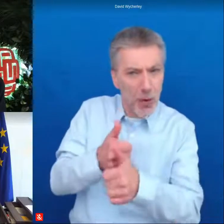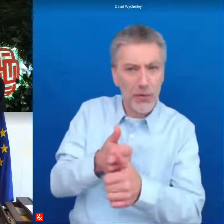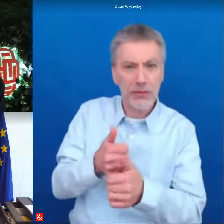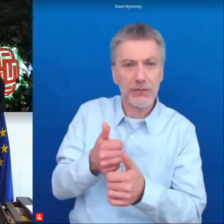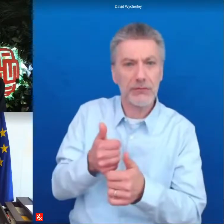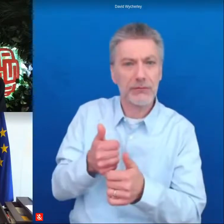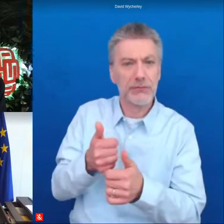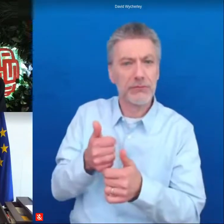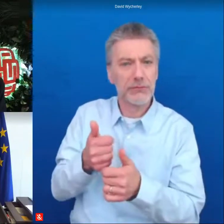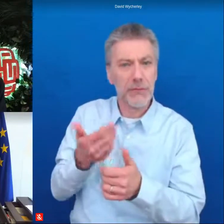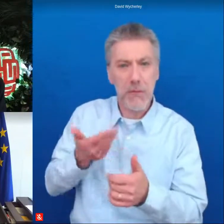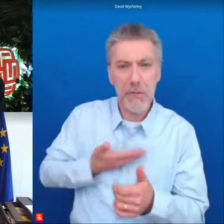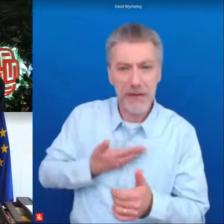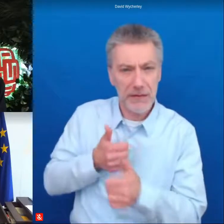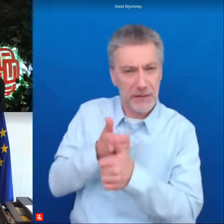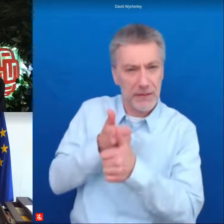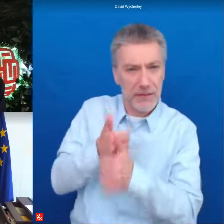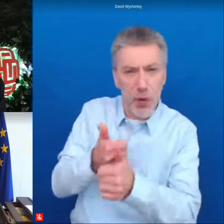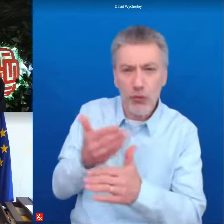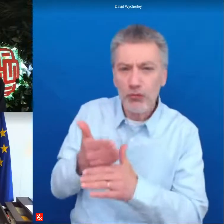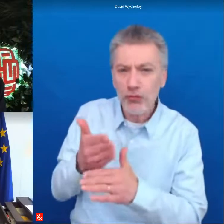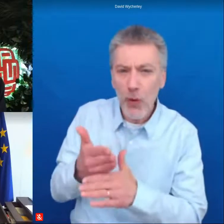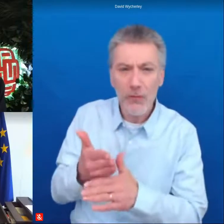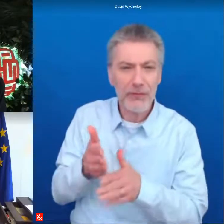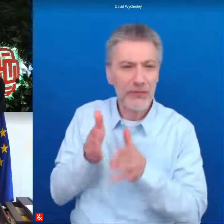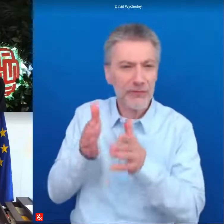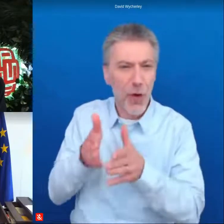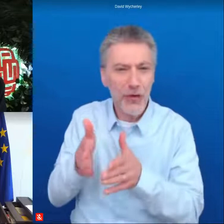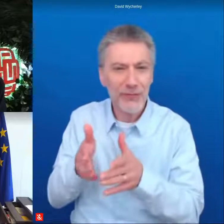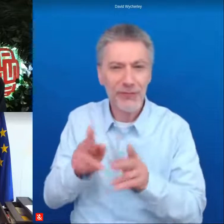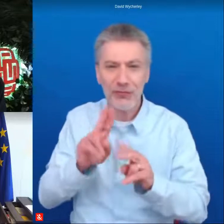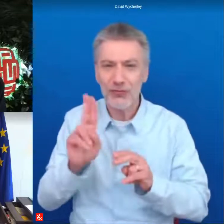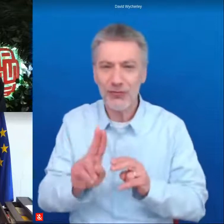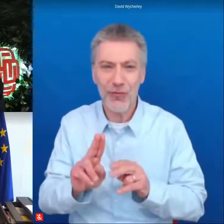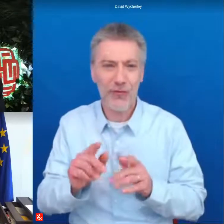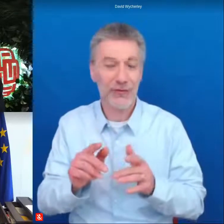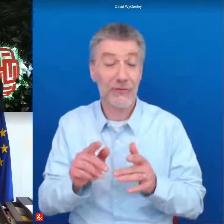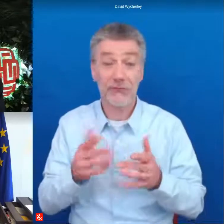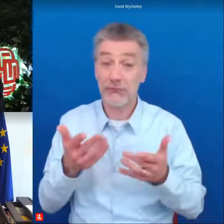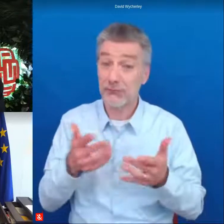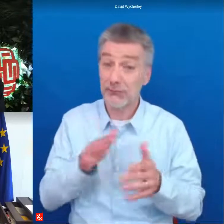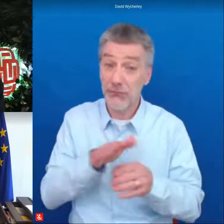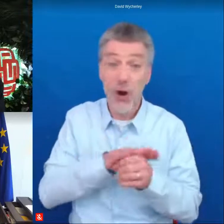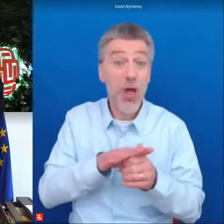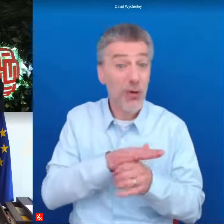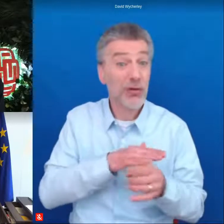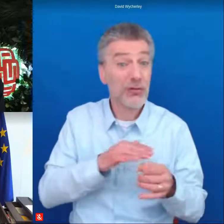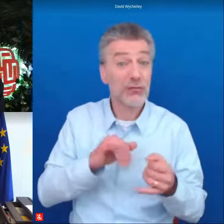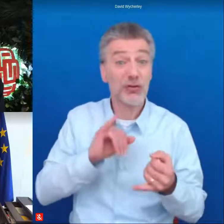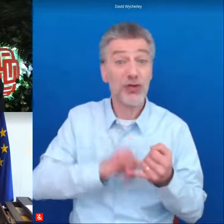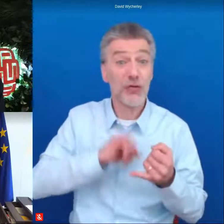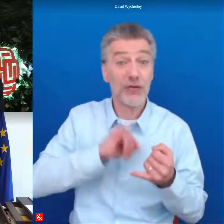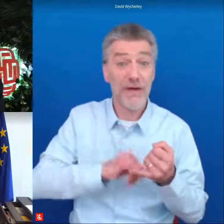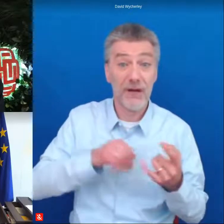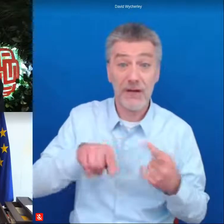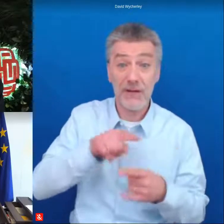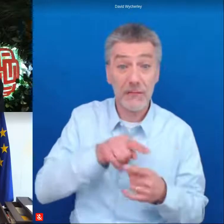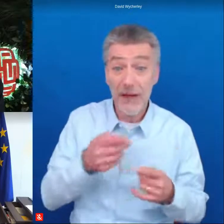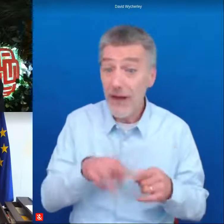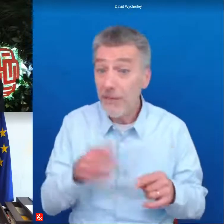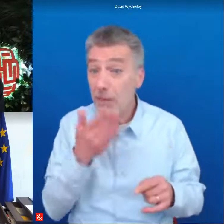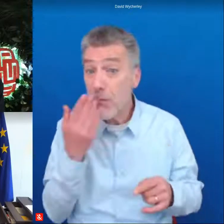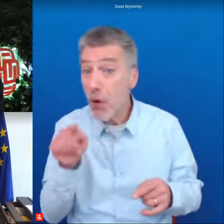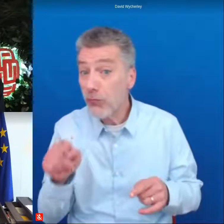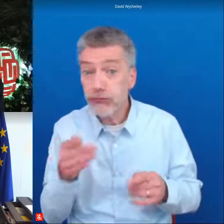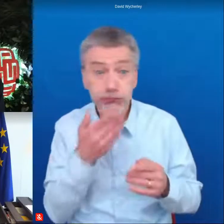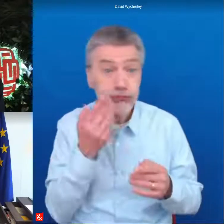hospitals and schools local social services in the regions that do not have the means to